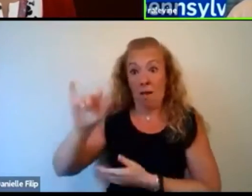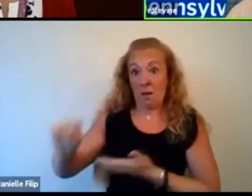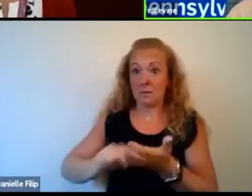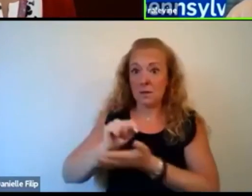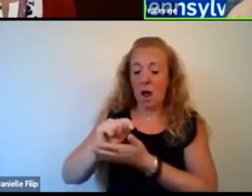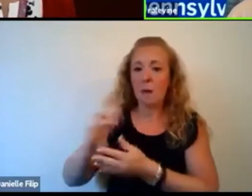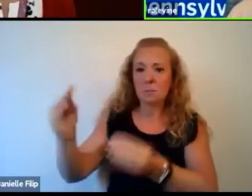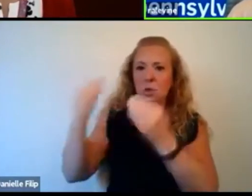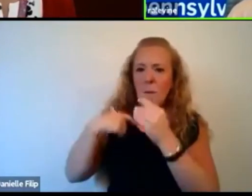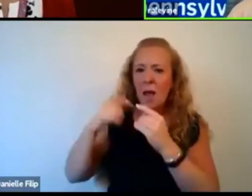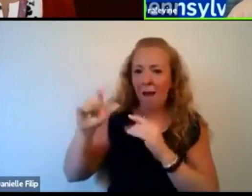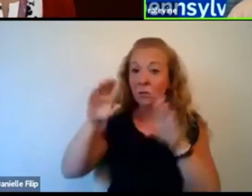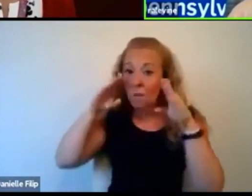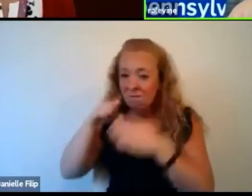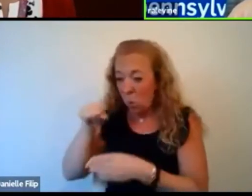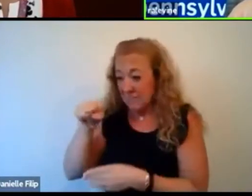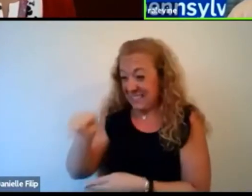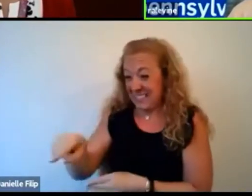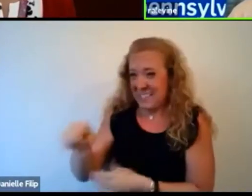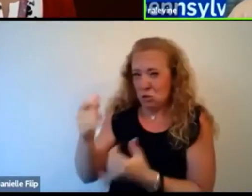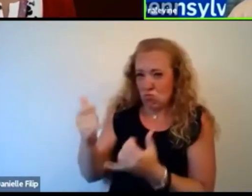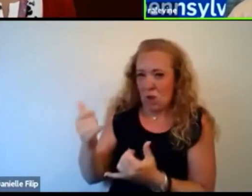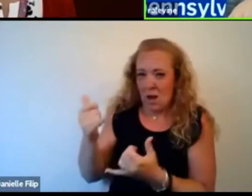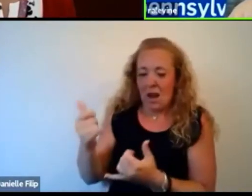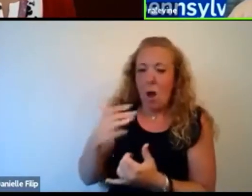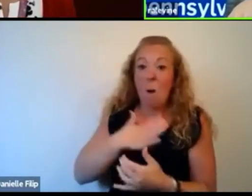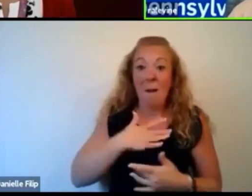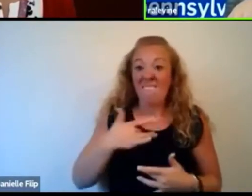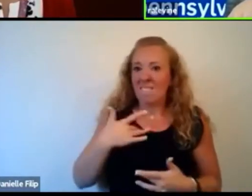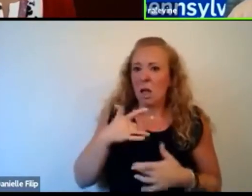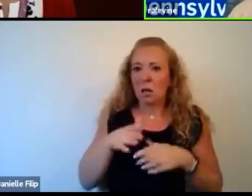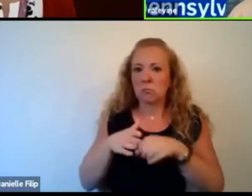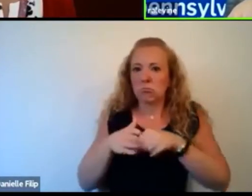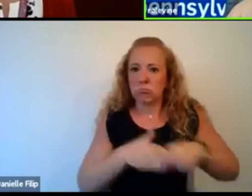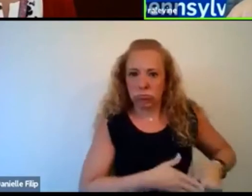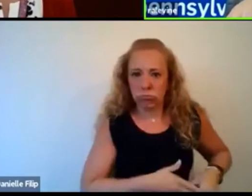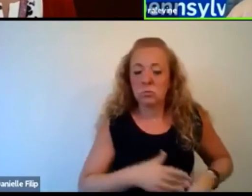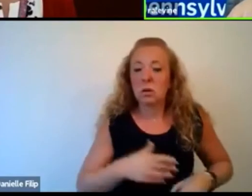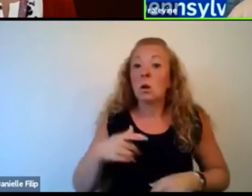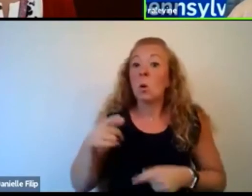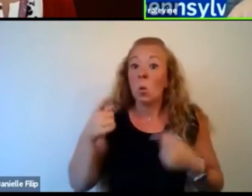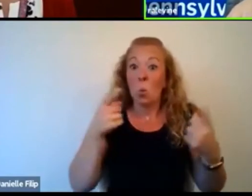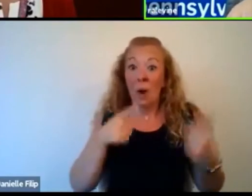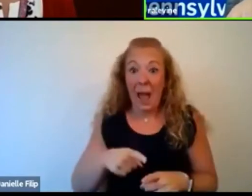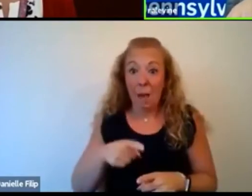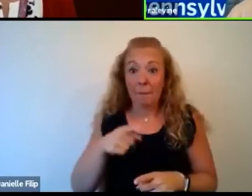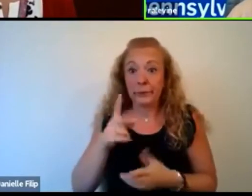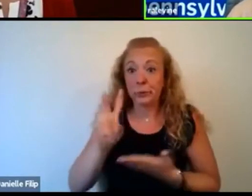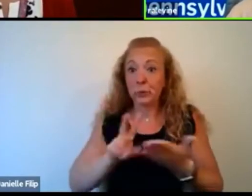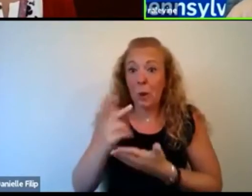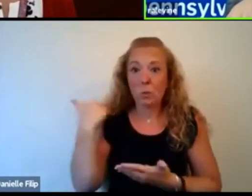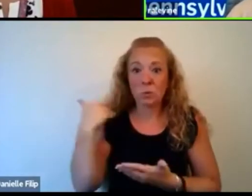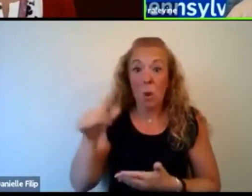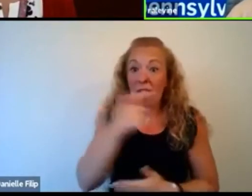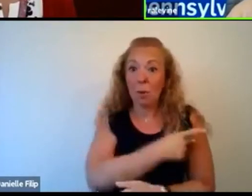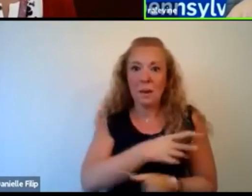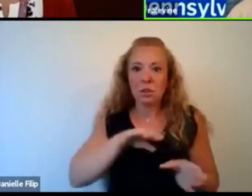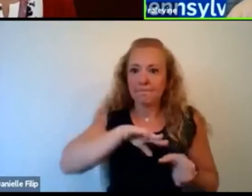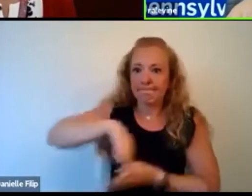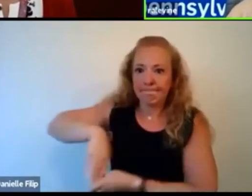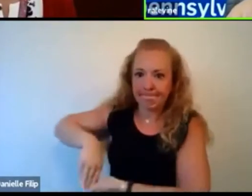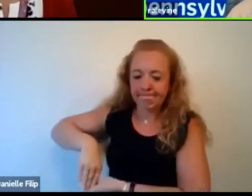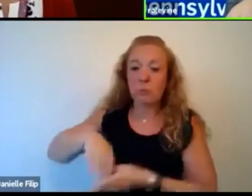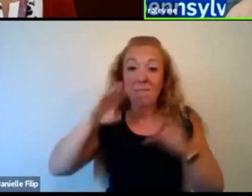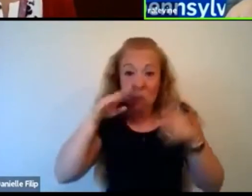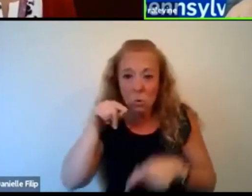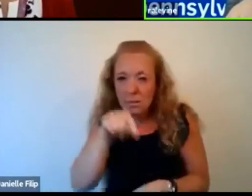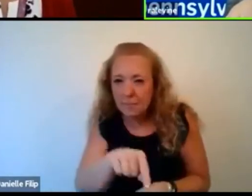compartmentalize your feelings. You have to compartmentalize what happened two hours ago. And then no matter how